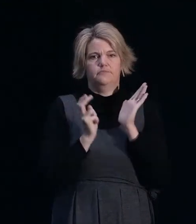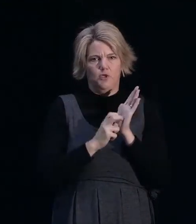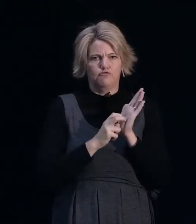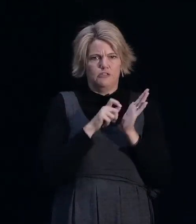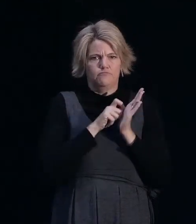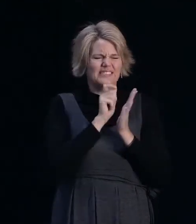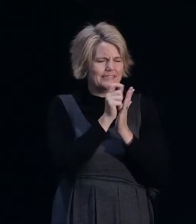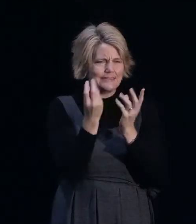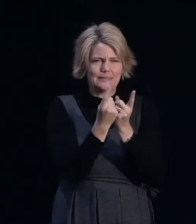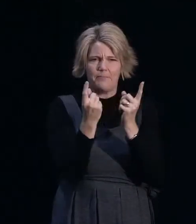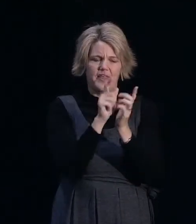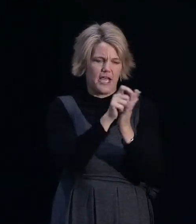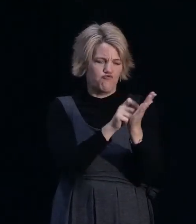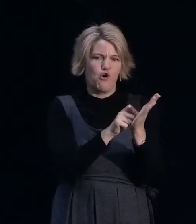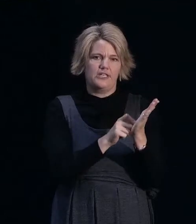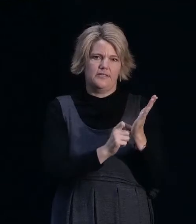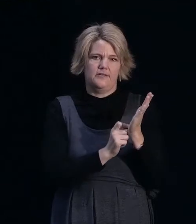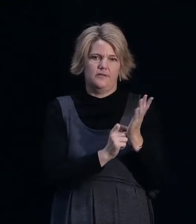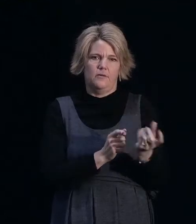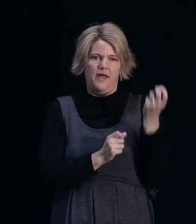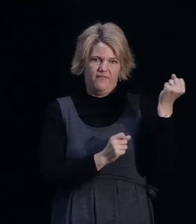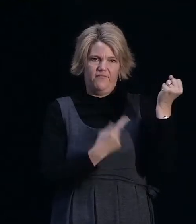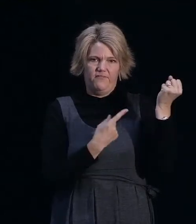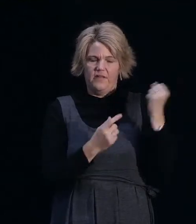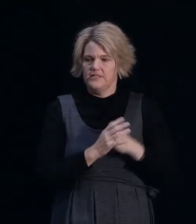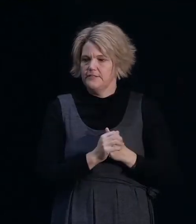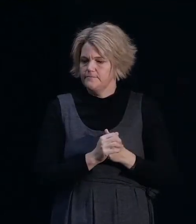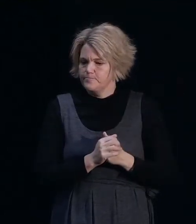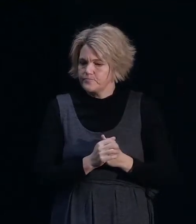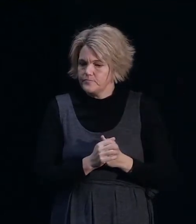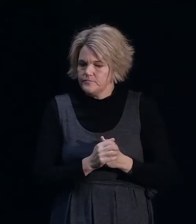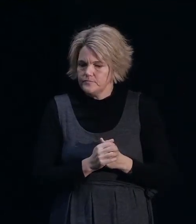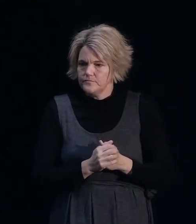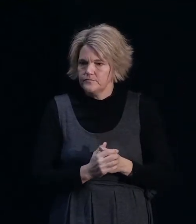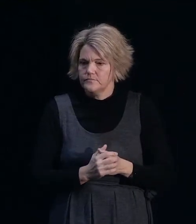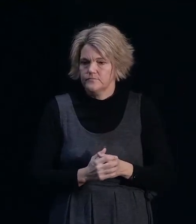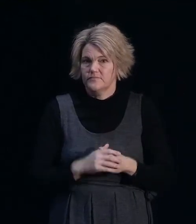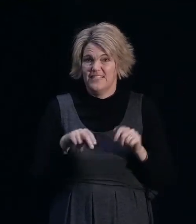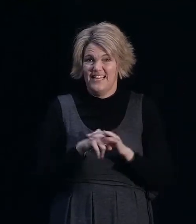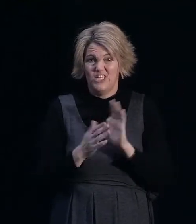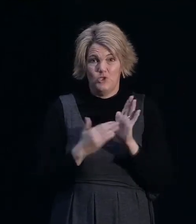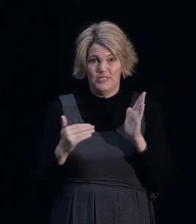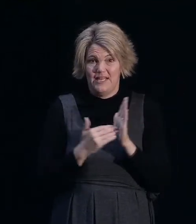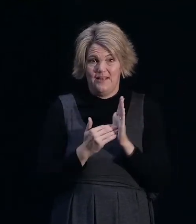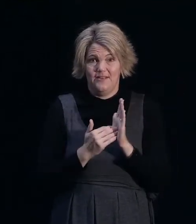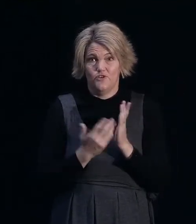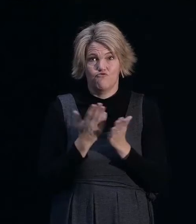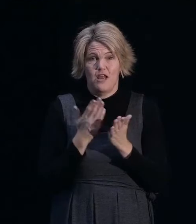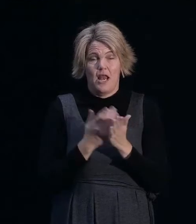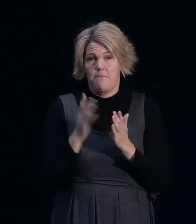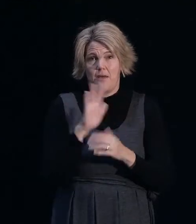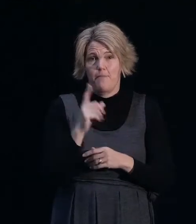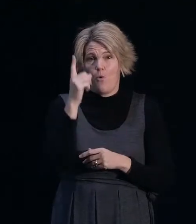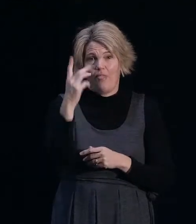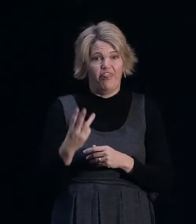contract. So we really encourage people to get it in writing. In New Zealand, historically, only about a third of all of our building work in the residential